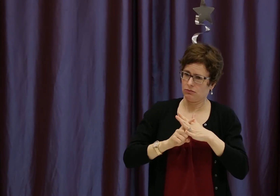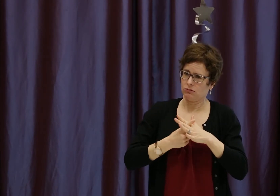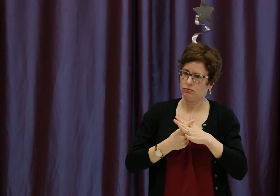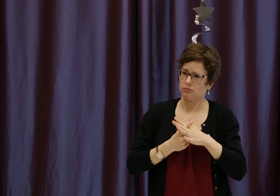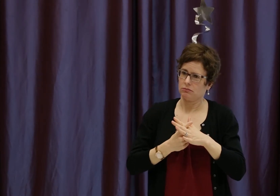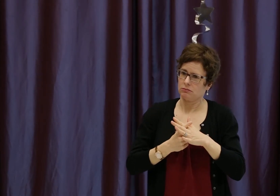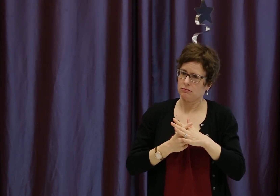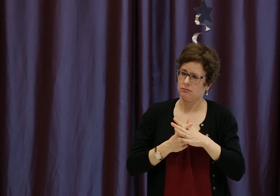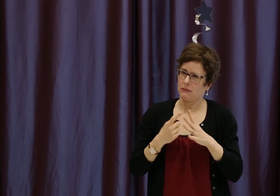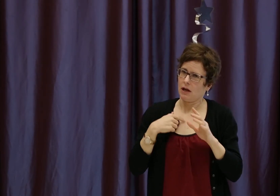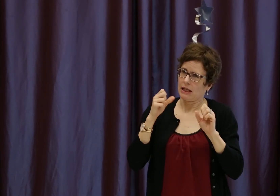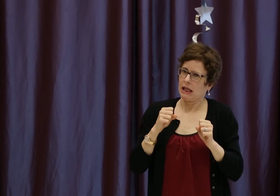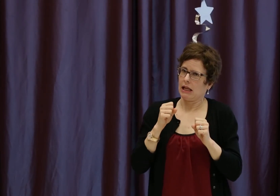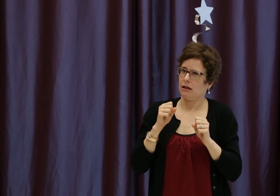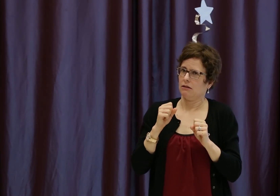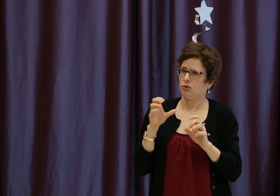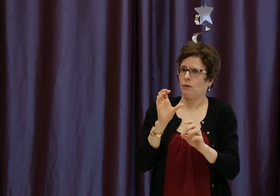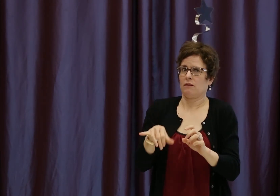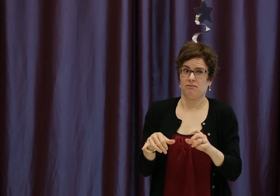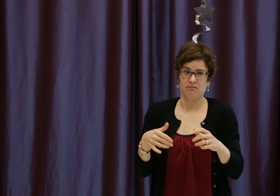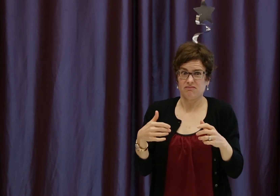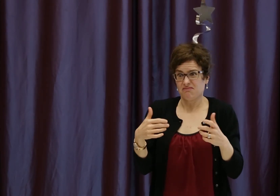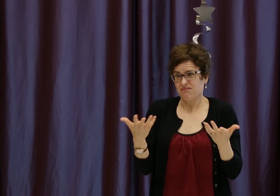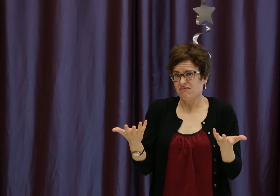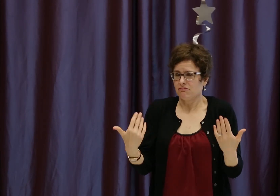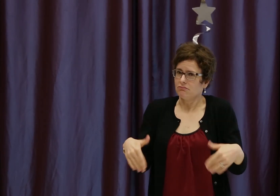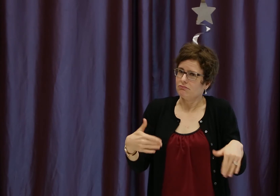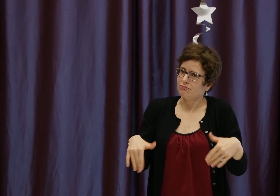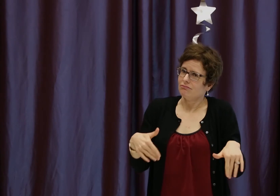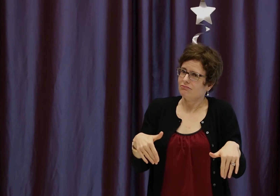And this is at the beginner A1 level. So I can do the following.